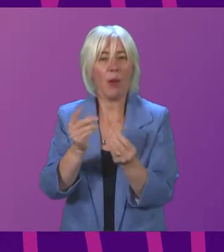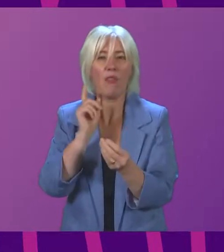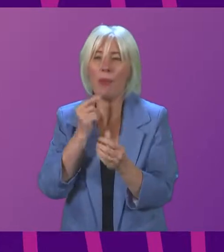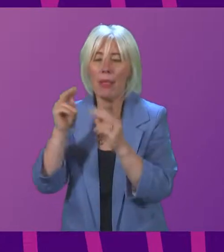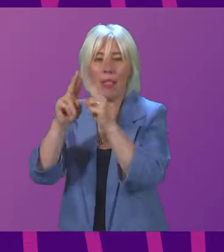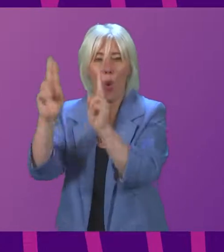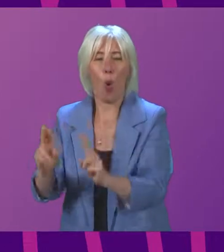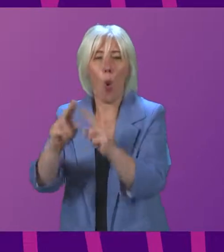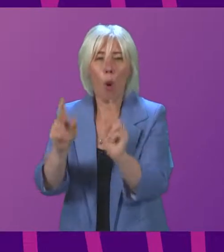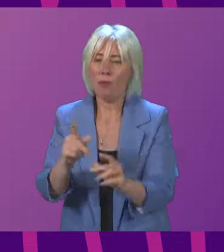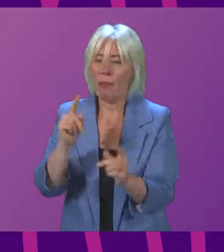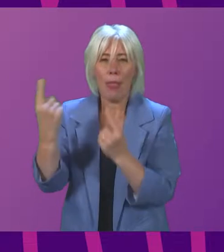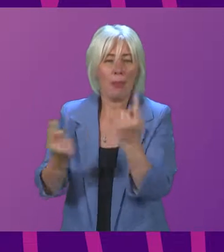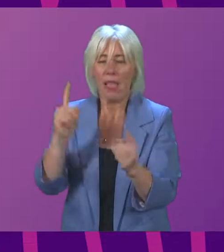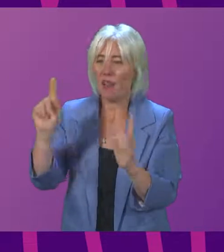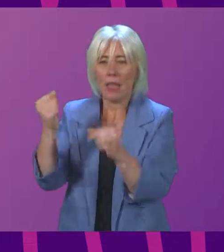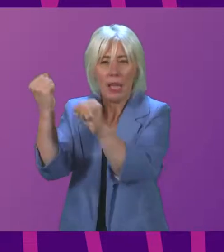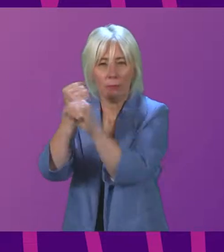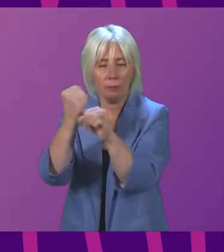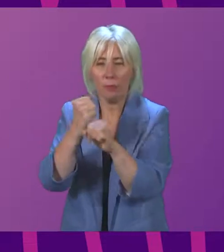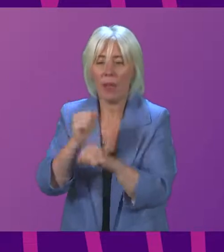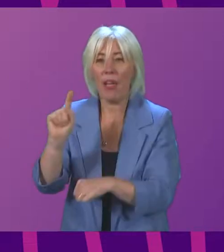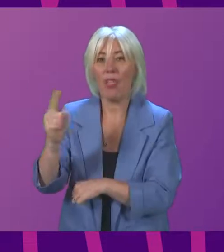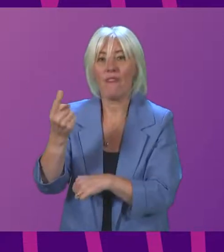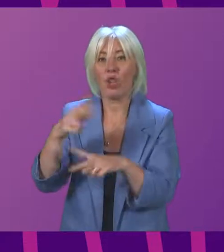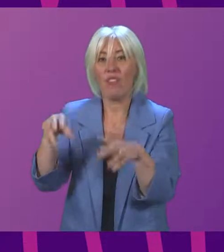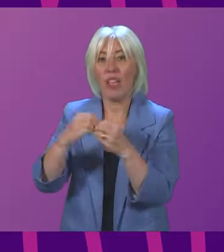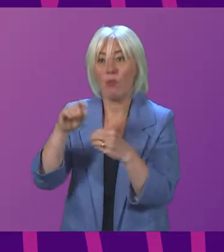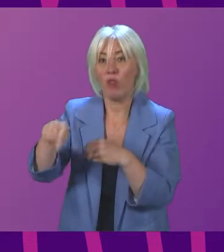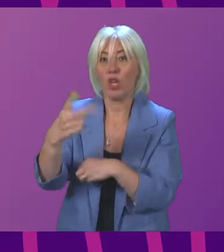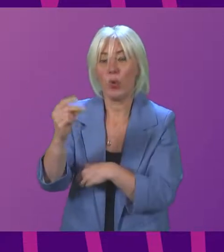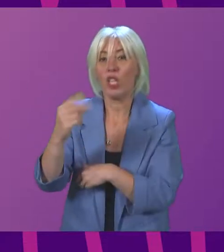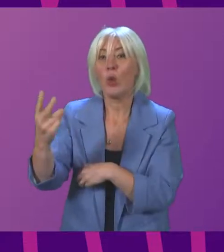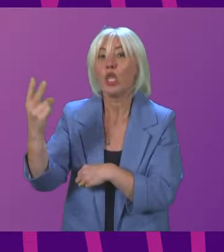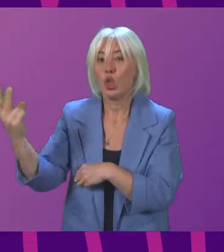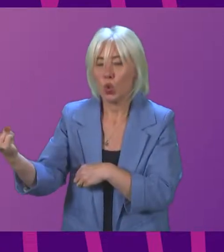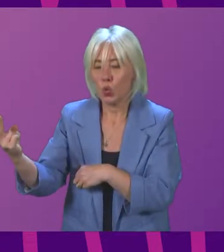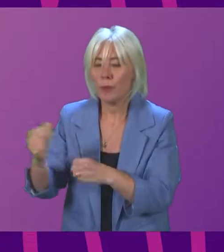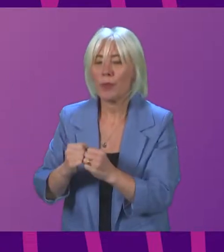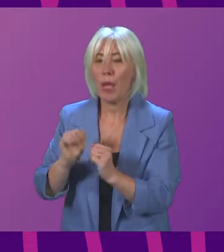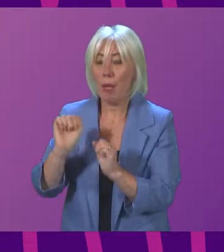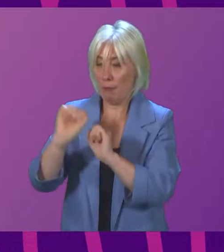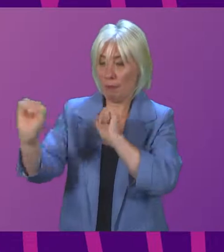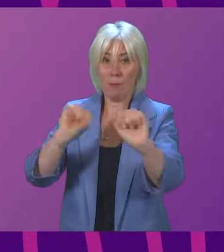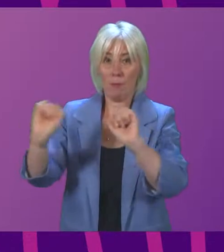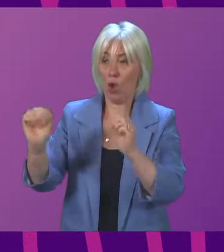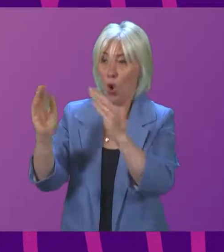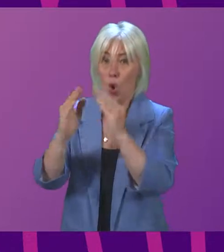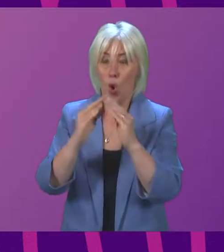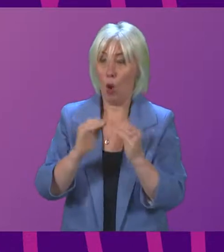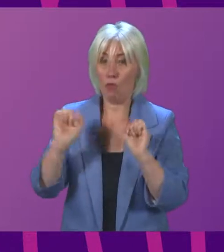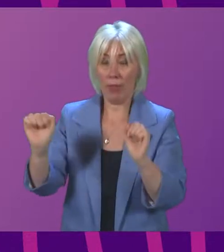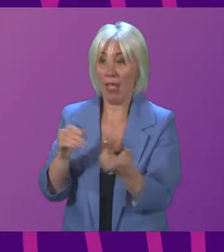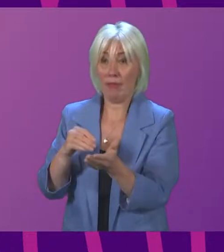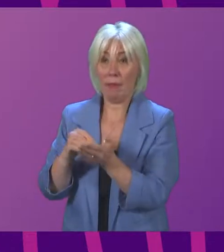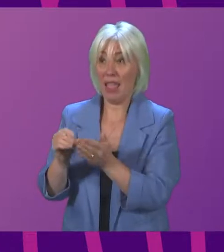who are unable to install alarms by 1 February 2022. Homeowners are generally responsible for paying for works to